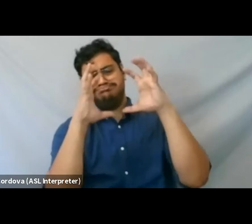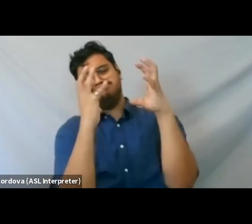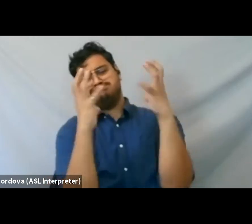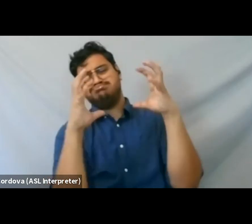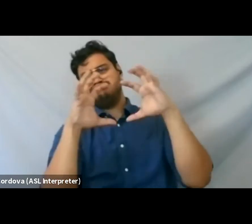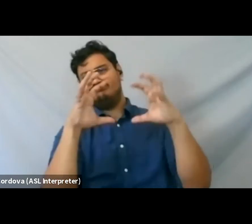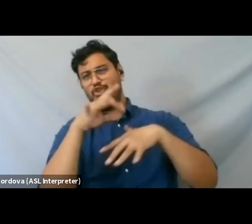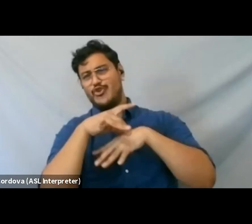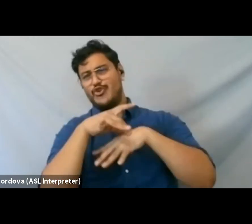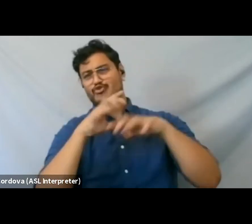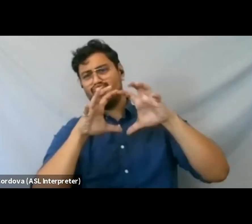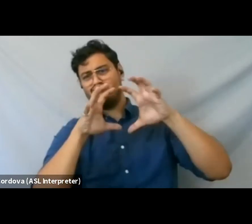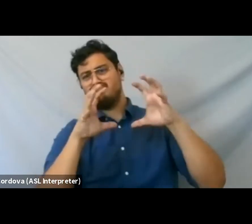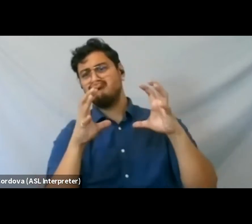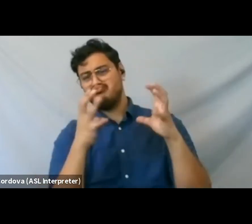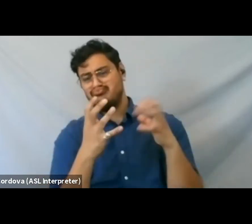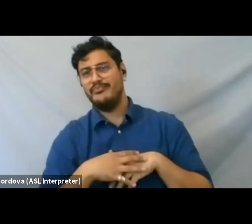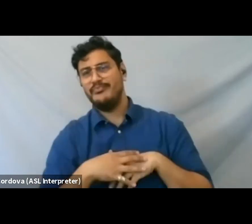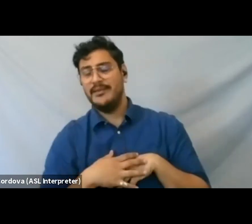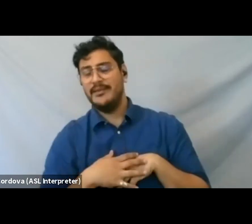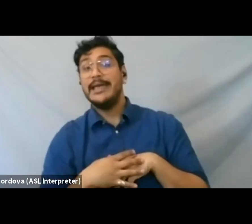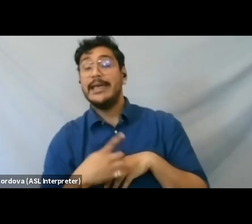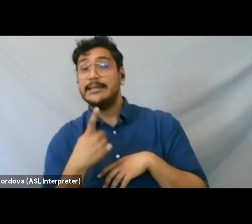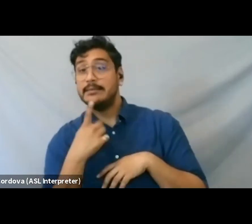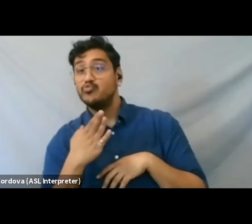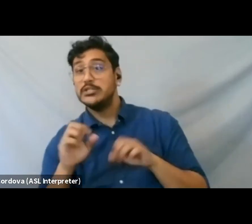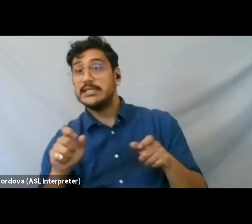And it said, one person can change the world, we.